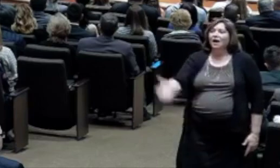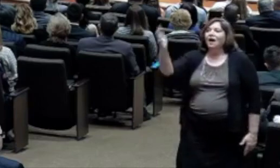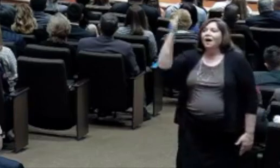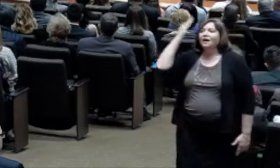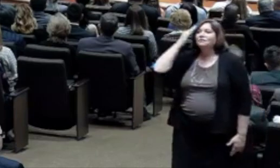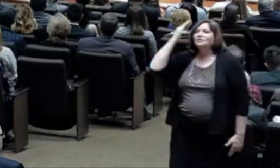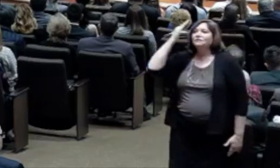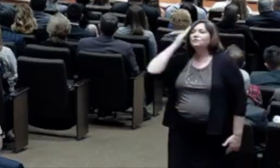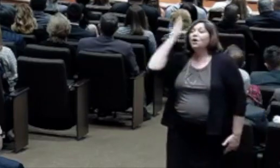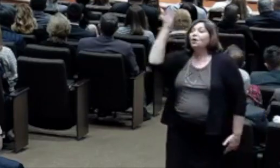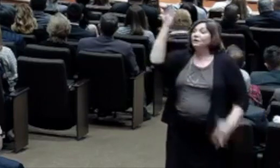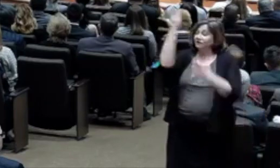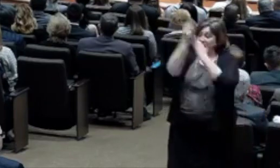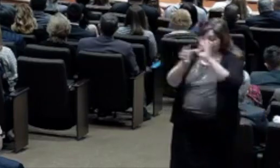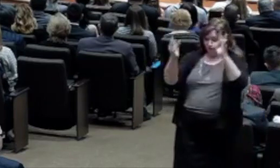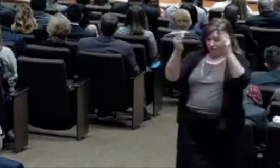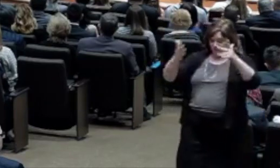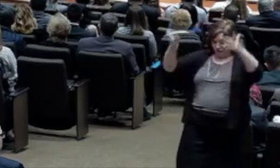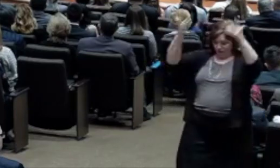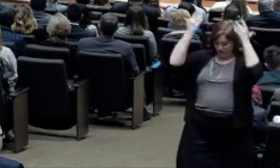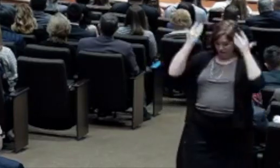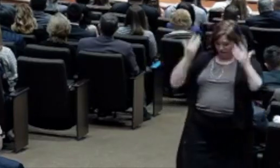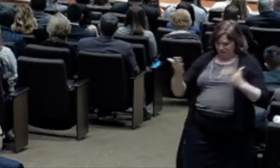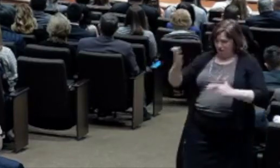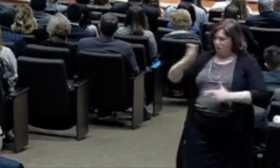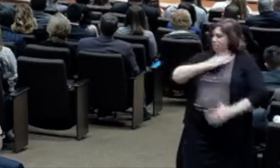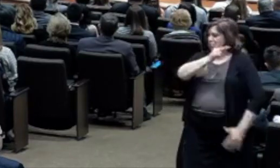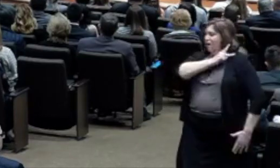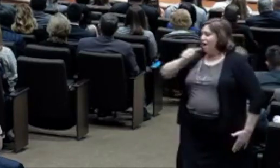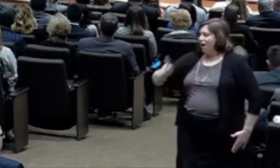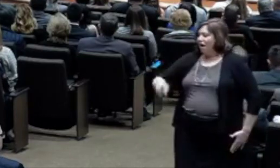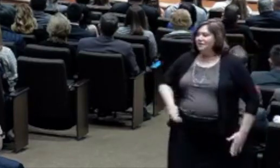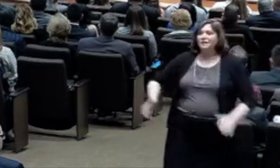my king is crowned, I live in him.